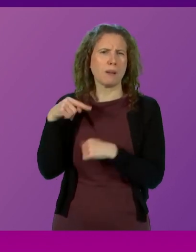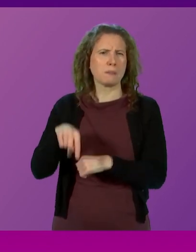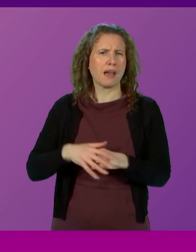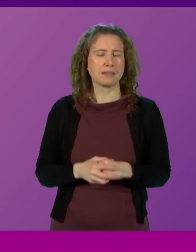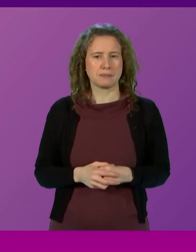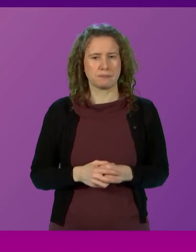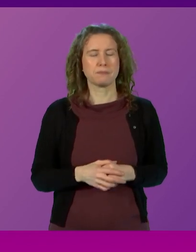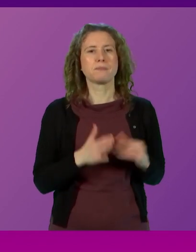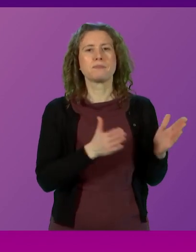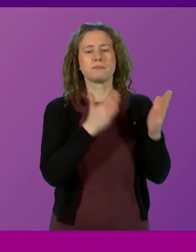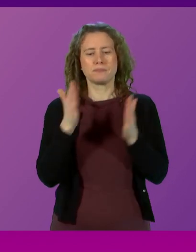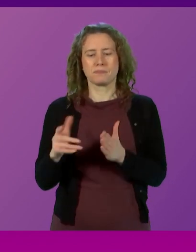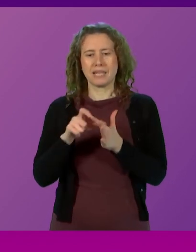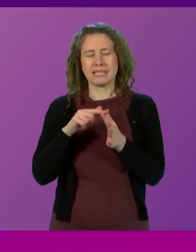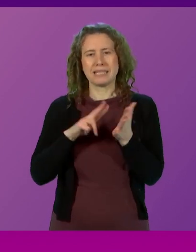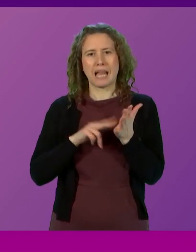Daniel Johnson.